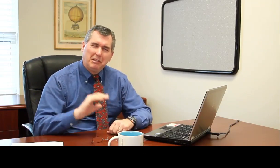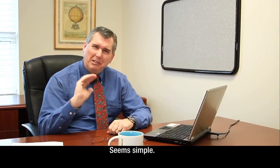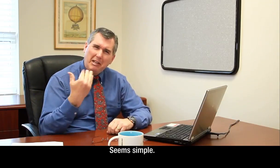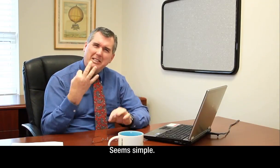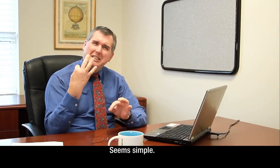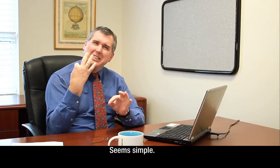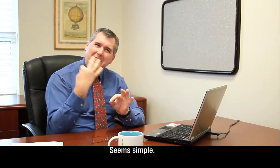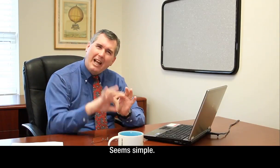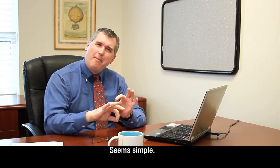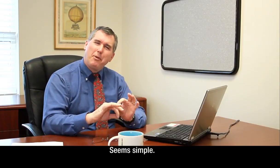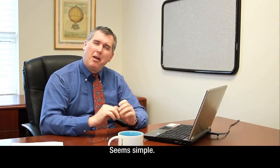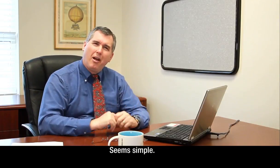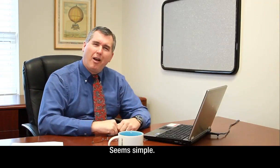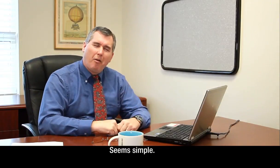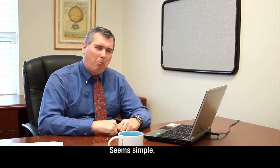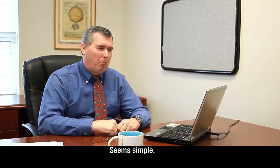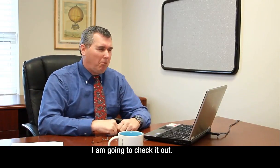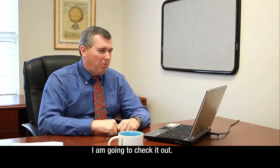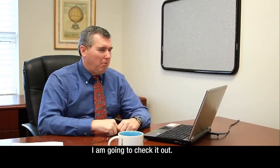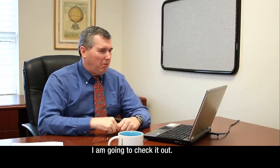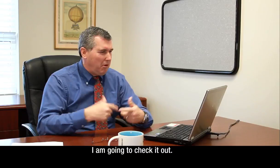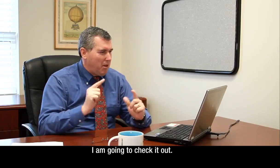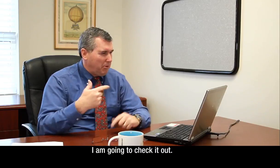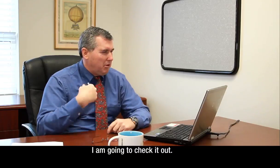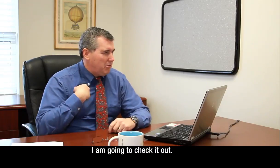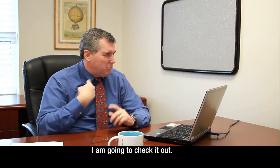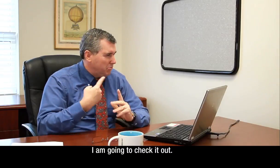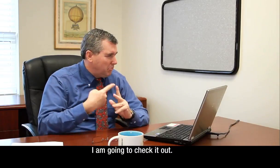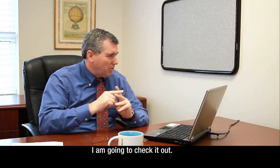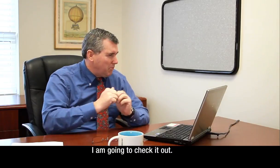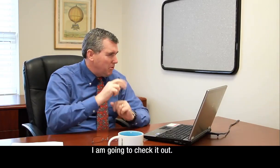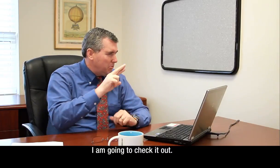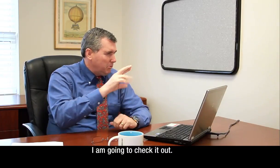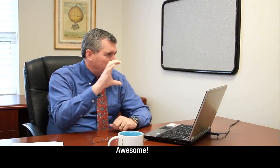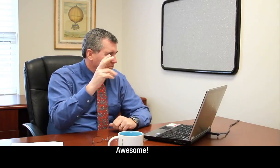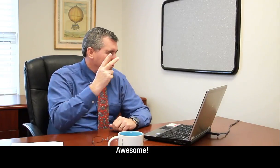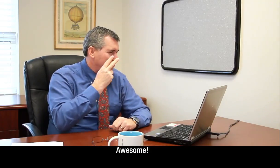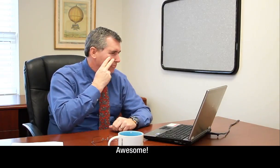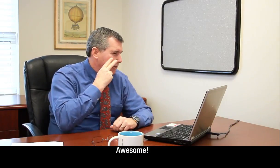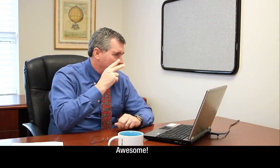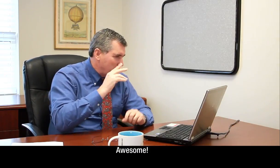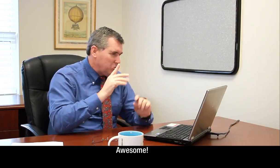Seems simple. I'm going to check it out. Awesome.